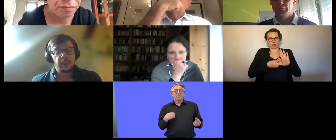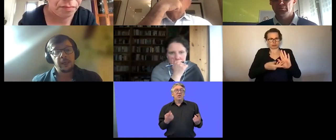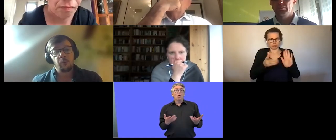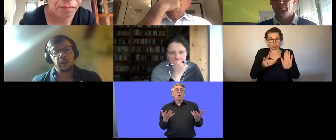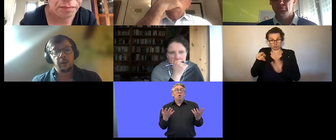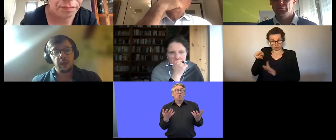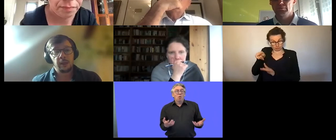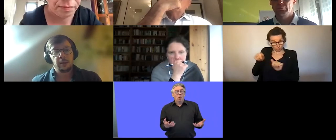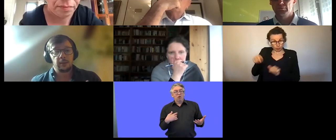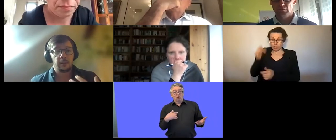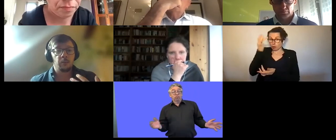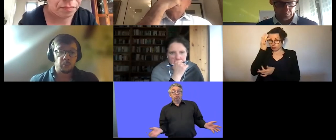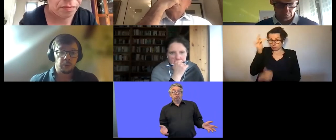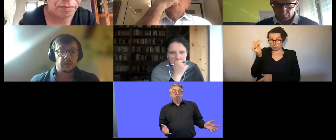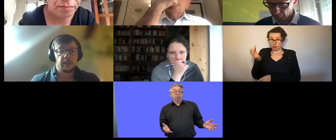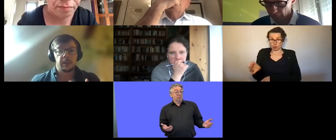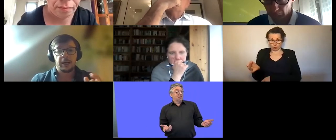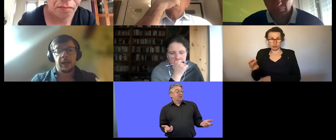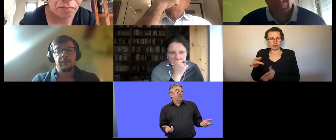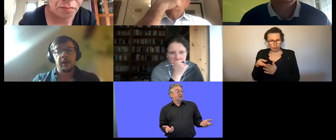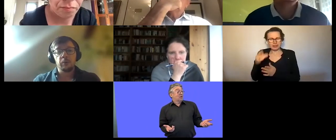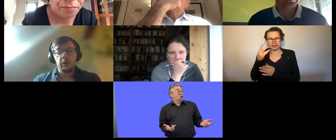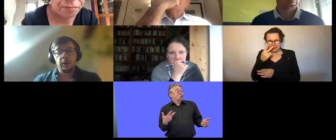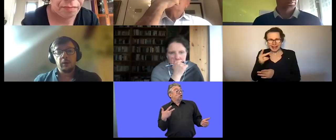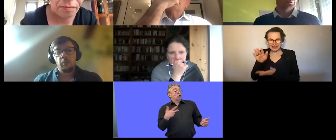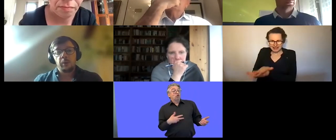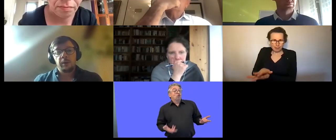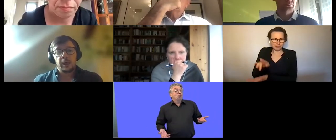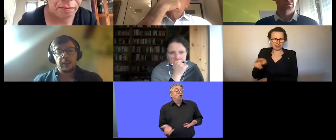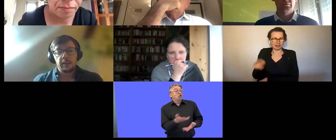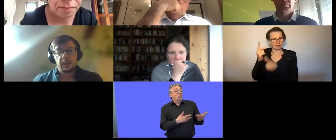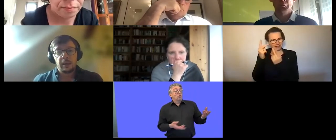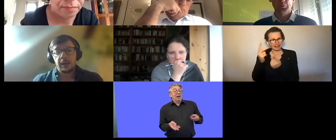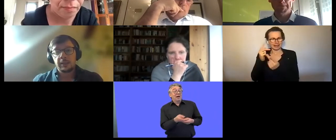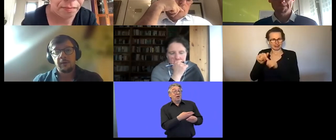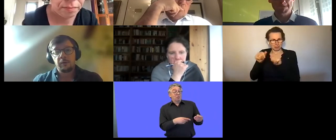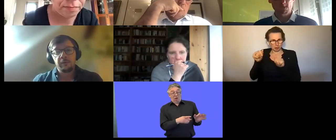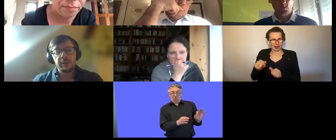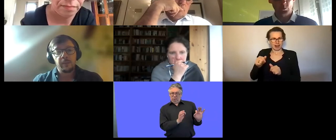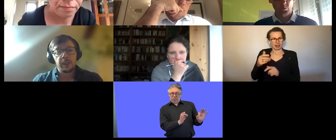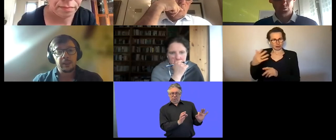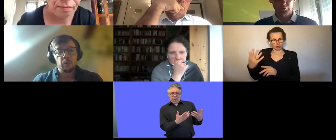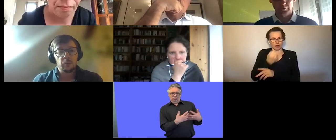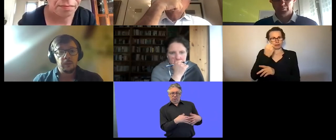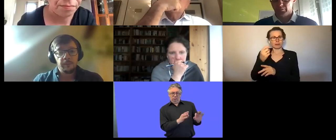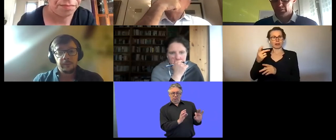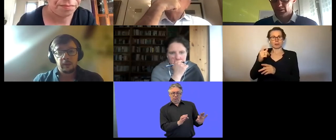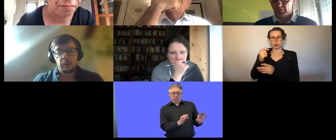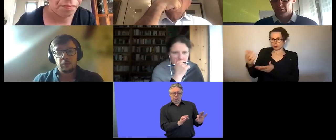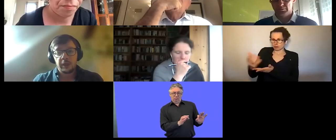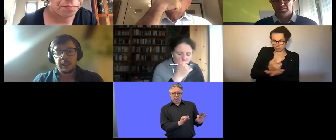model because again we think that it works and it can add value with uh this idea of reinvesting back into